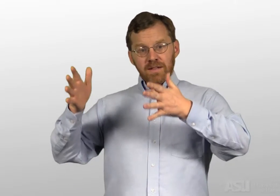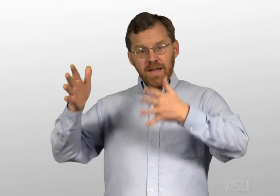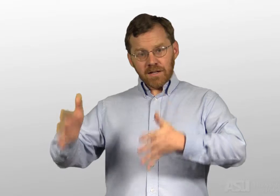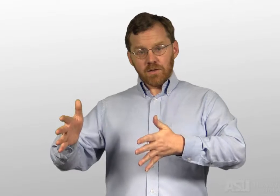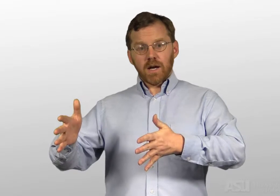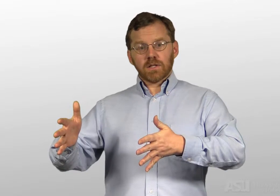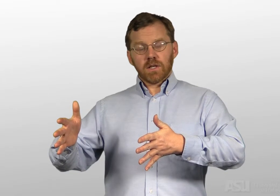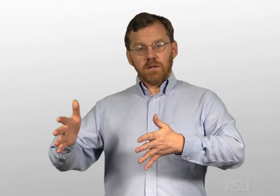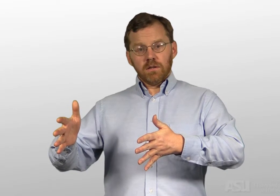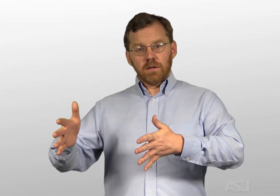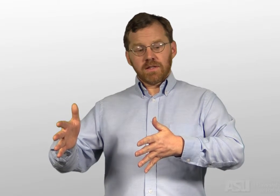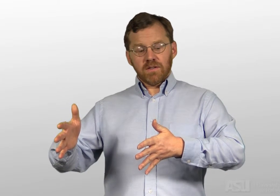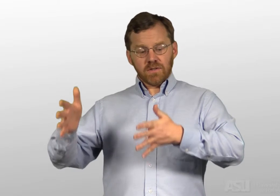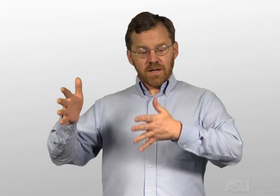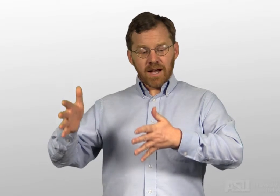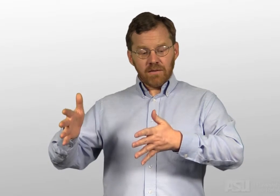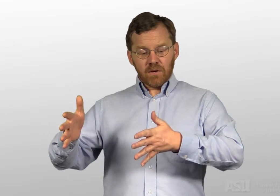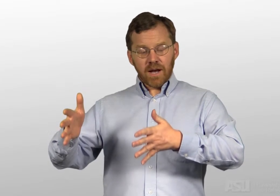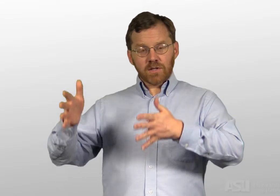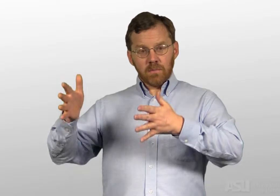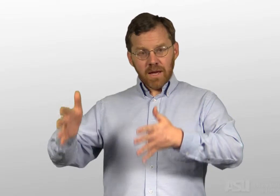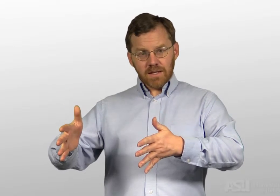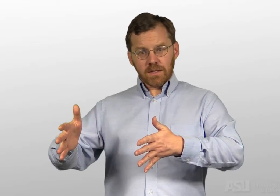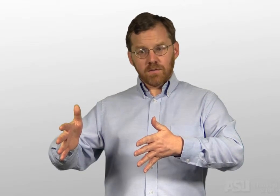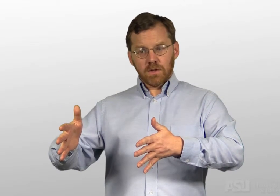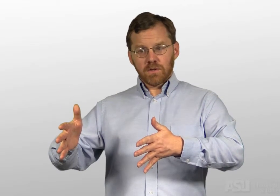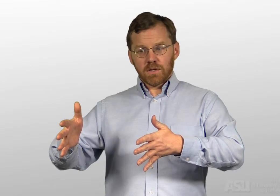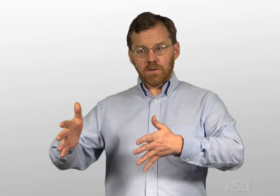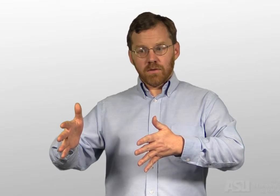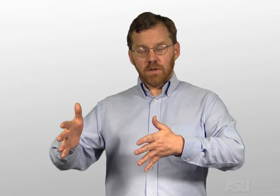in that direction and say there's not even a rational basis for the traditional view,